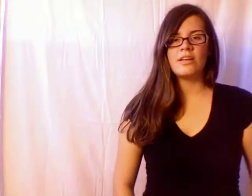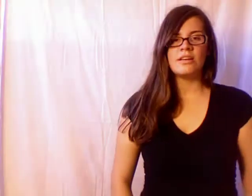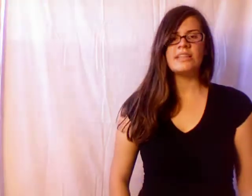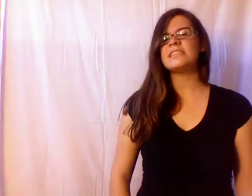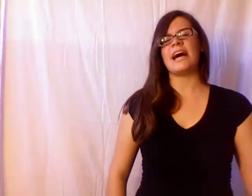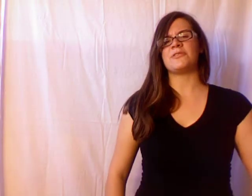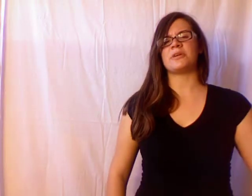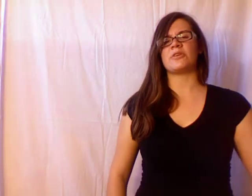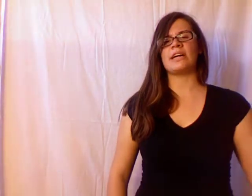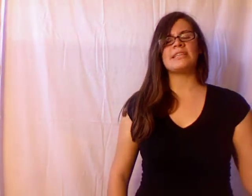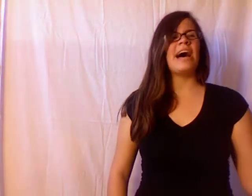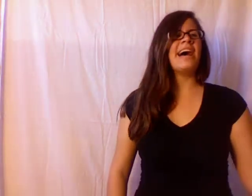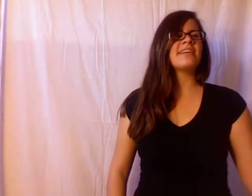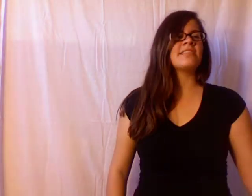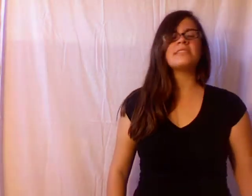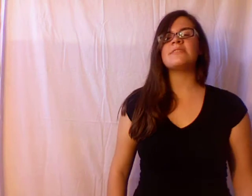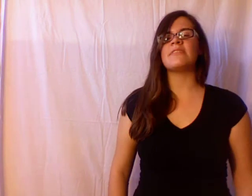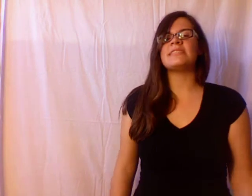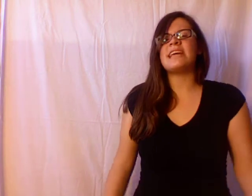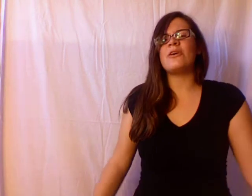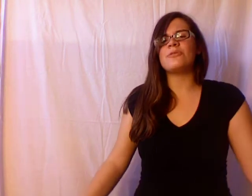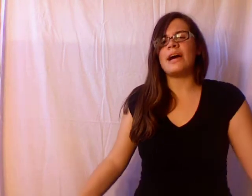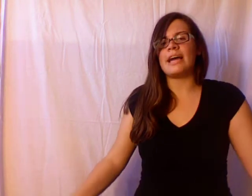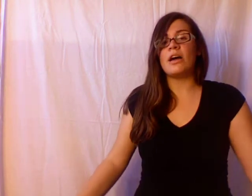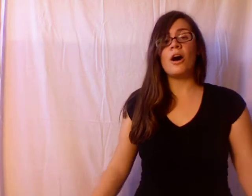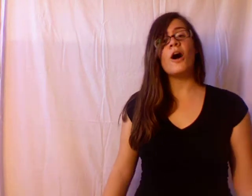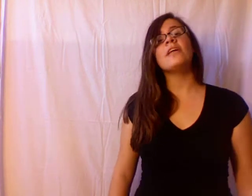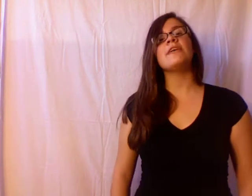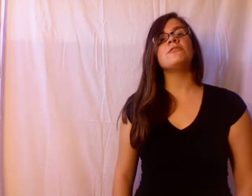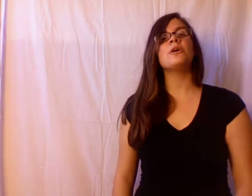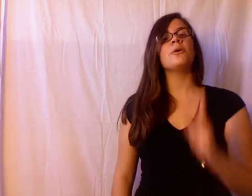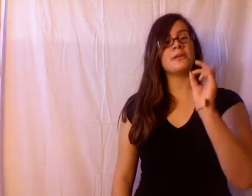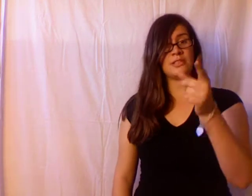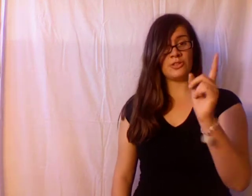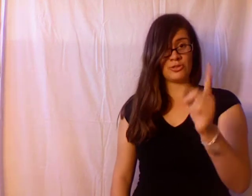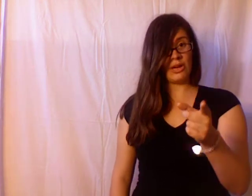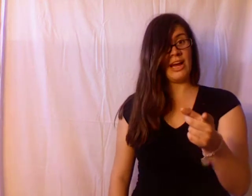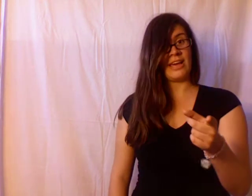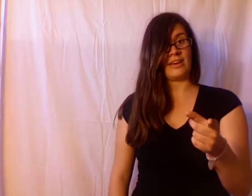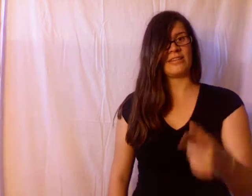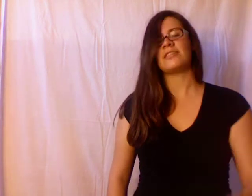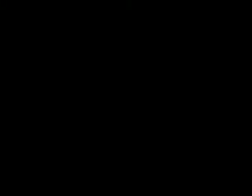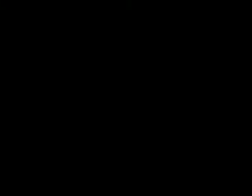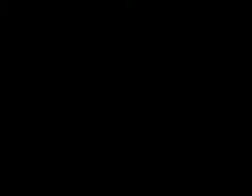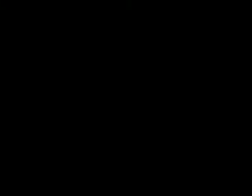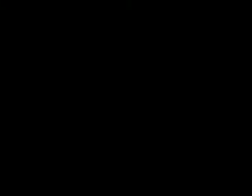It doesn't have to be correct. Heck, it doesn't even have to sound right. All they have to know is that you're trying.oonn